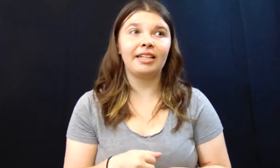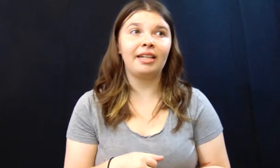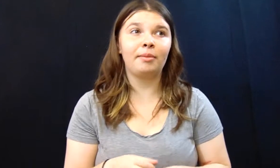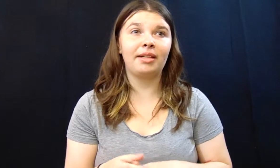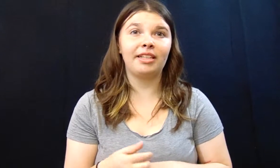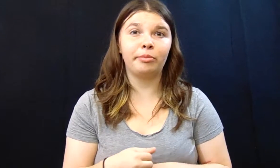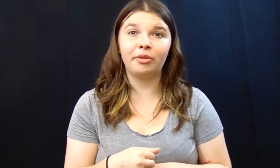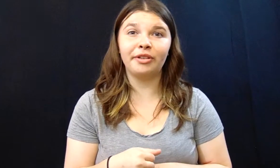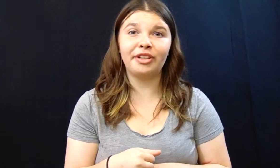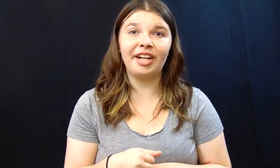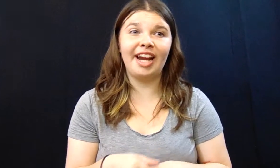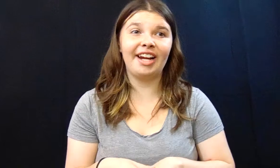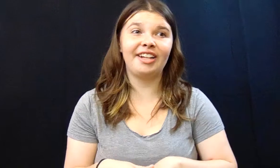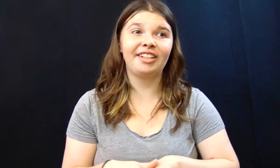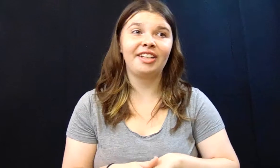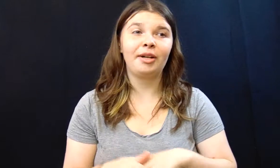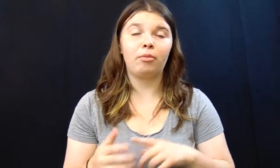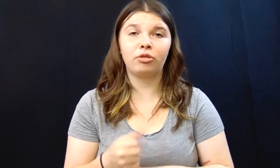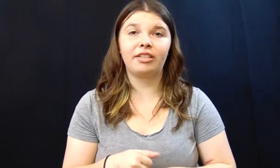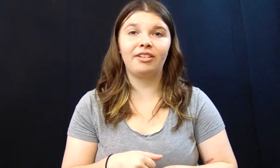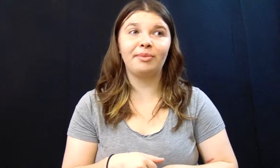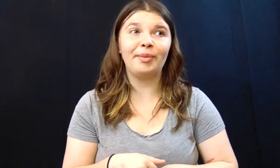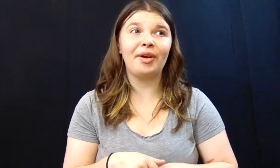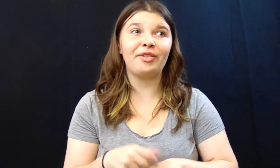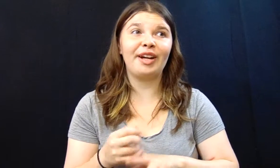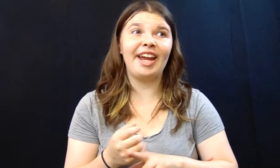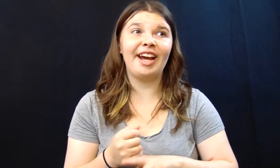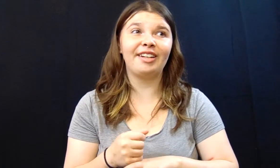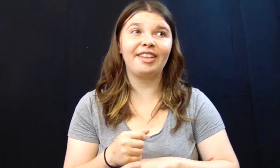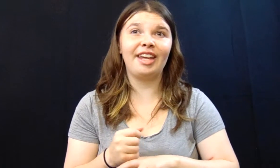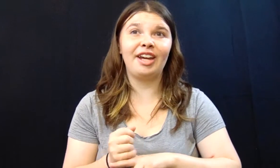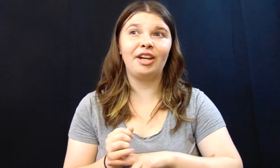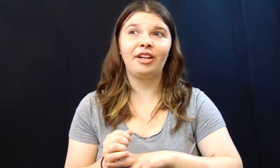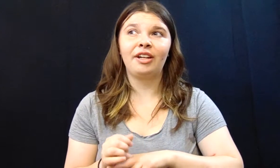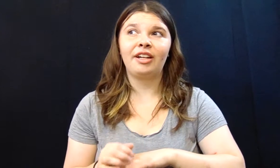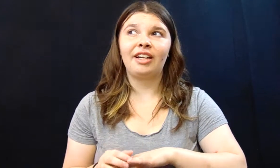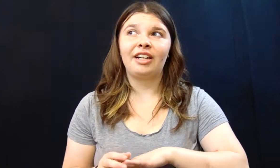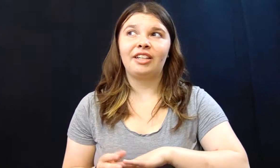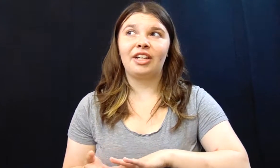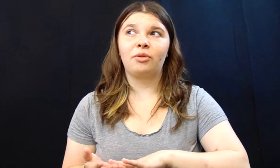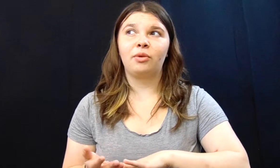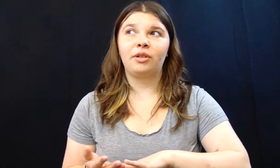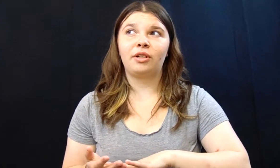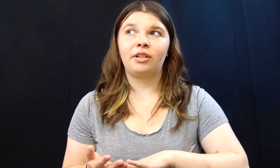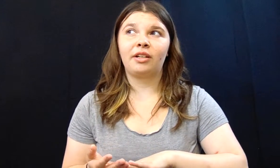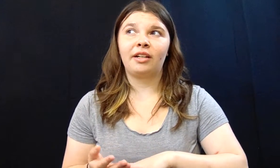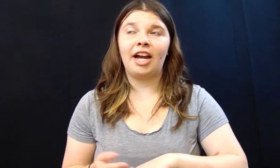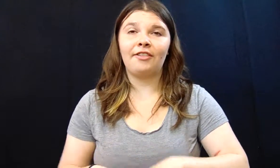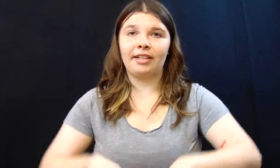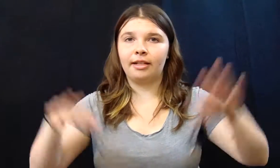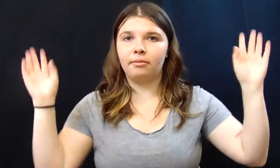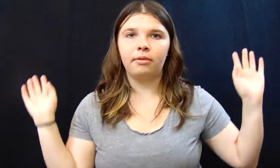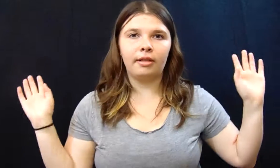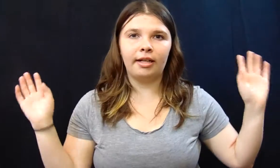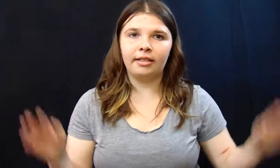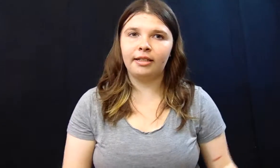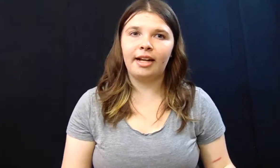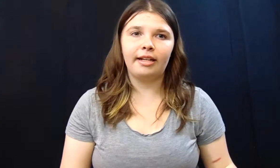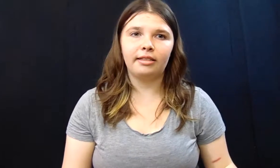him and his brother and mostly of my boyfriend and they like were having like a night night